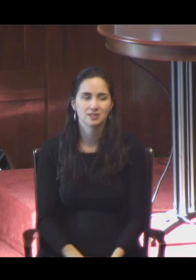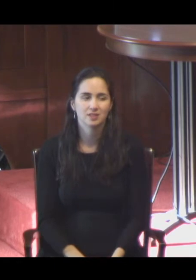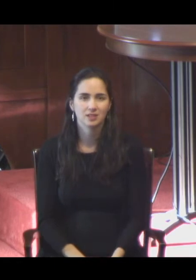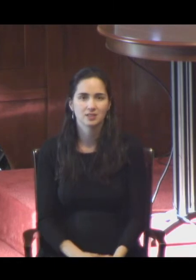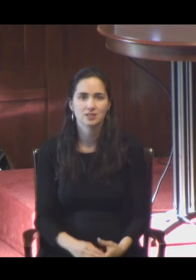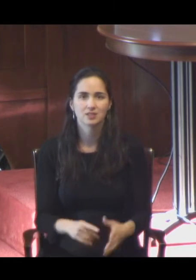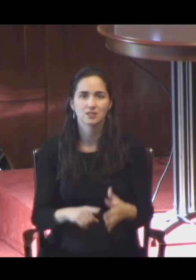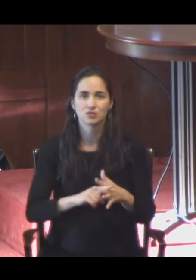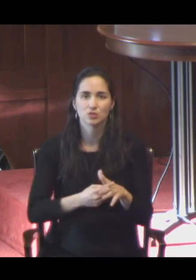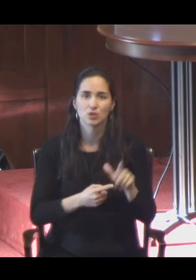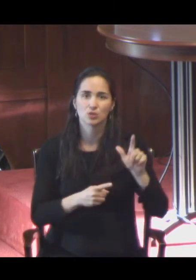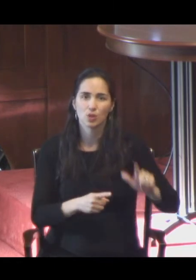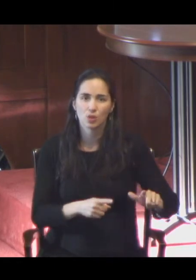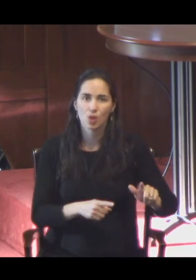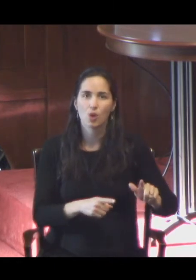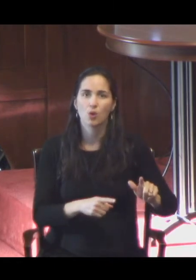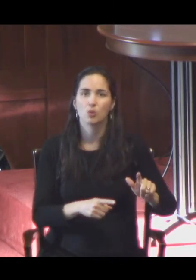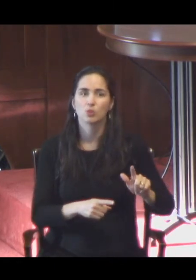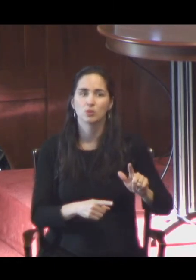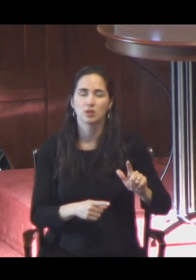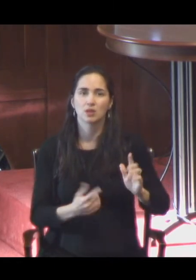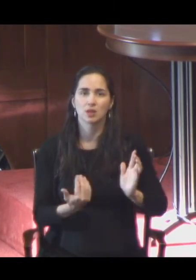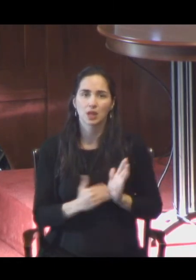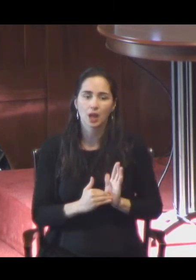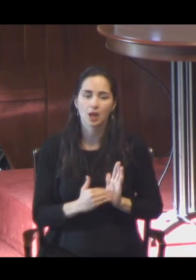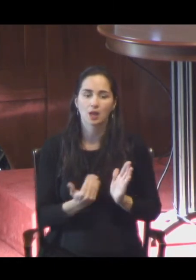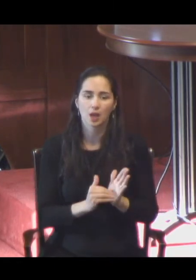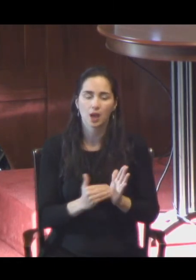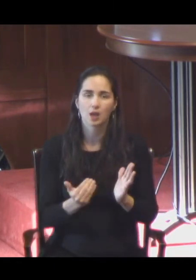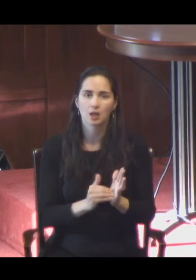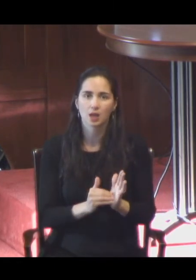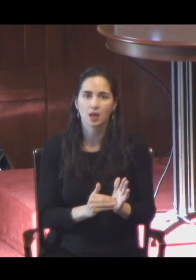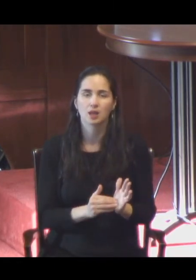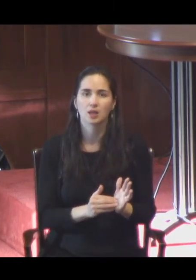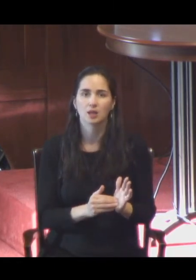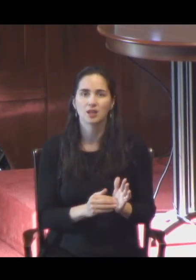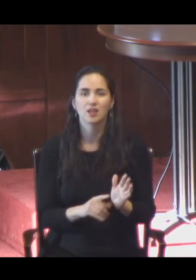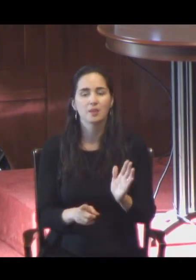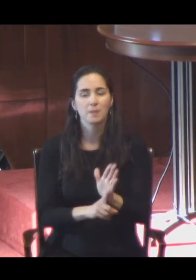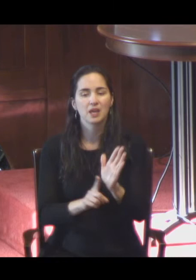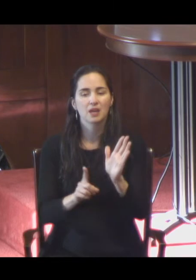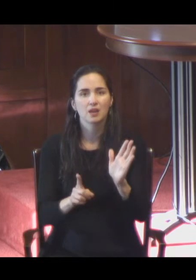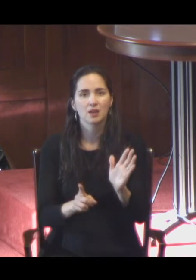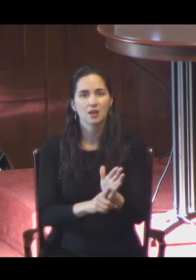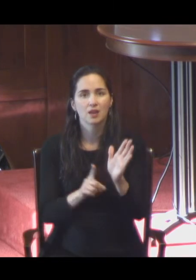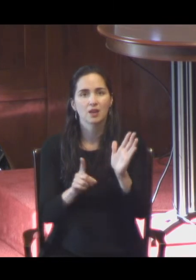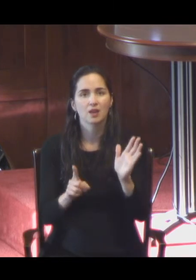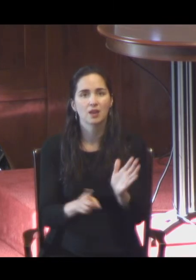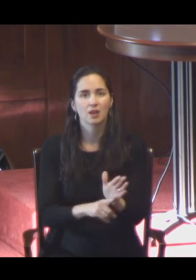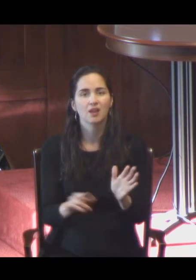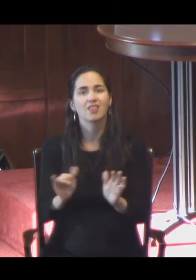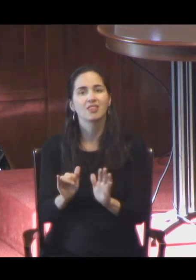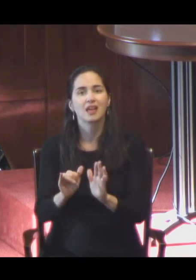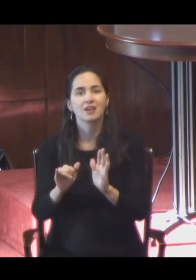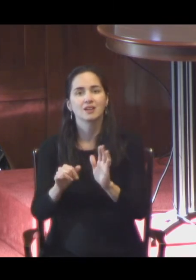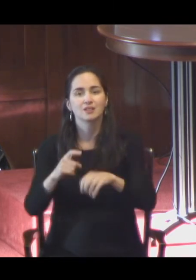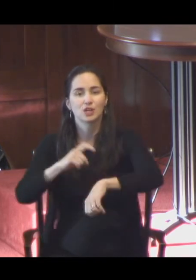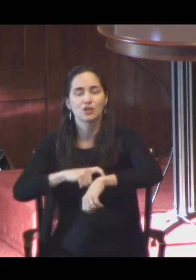-da, over and over again. And it functions like the beat, almost like a clock ticking. And then there's this disruptive element that